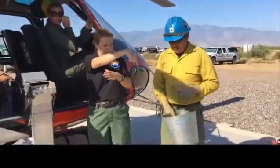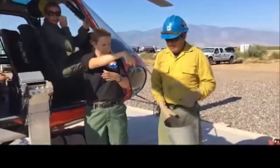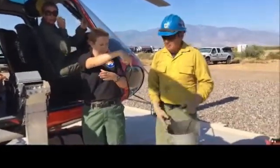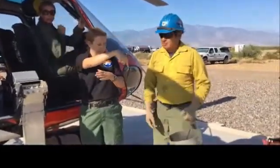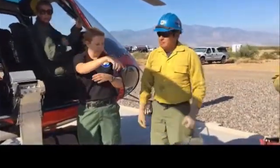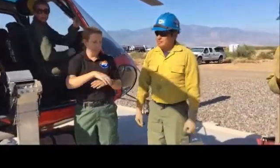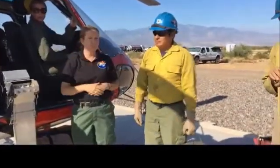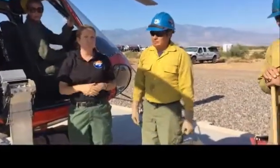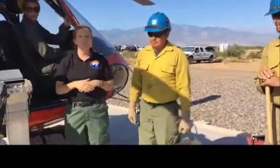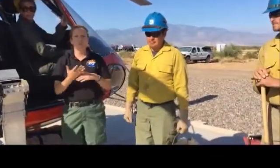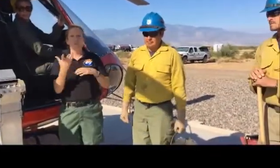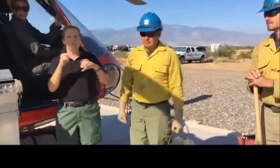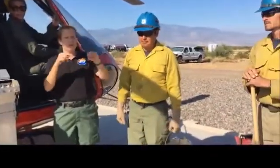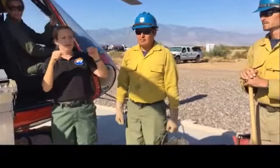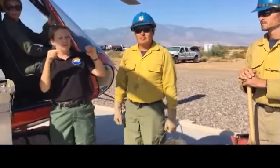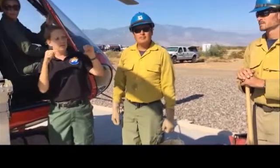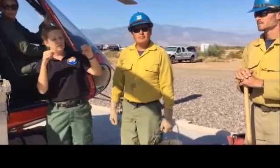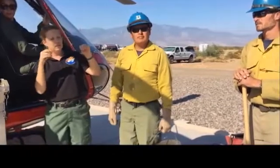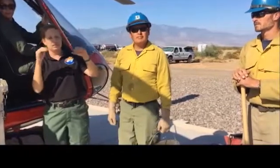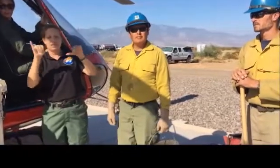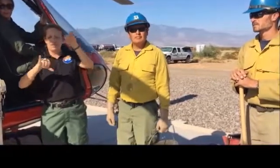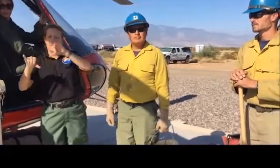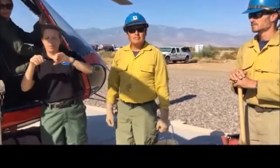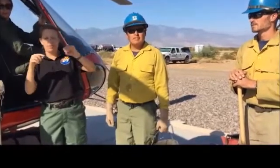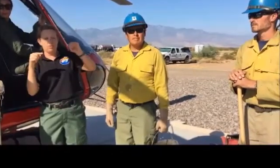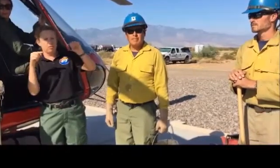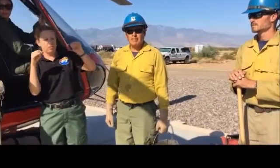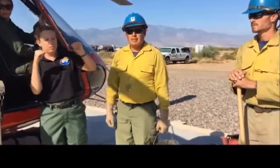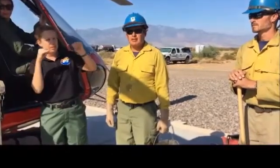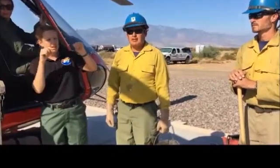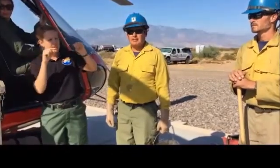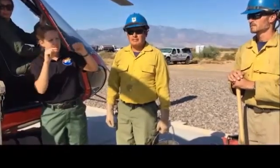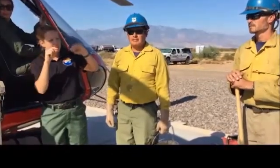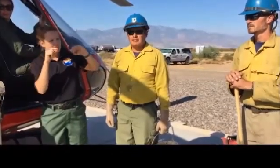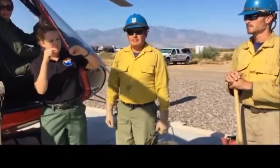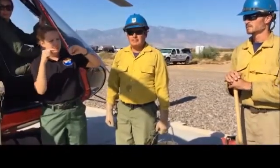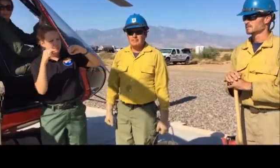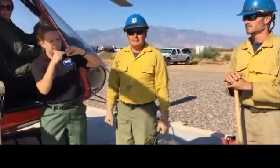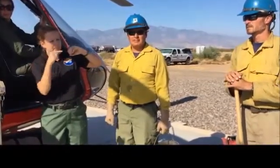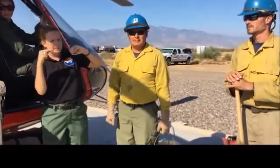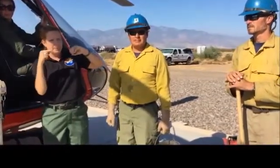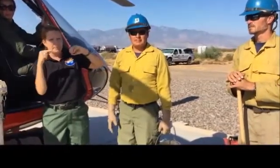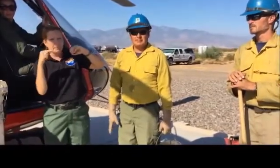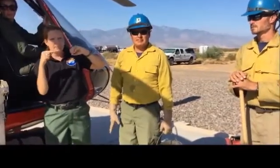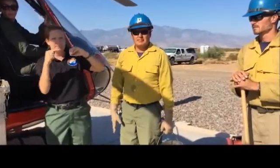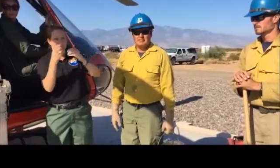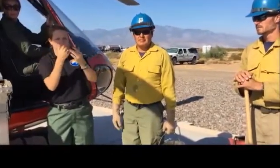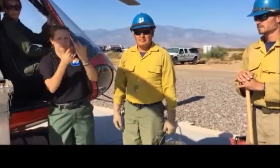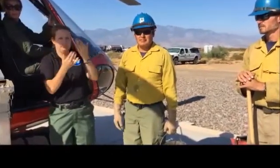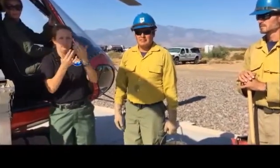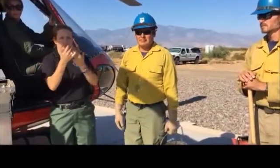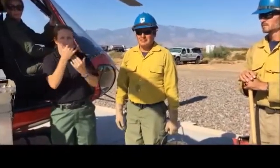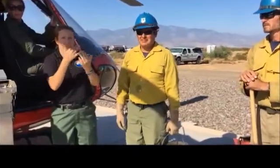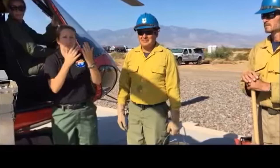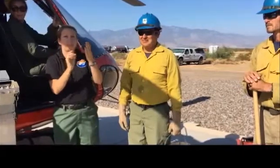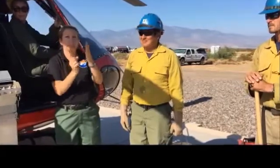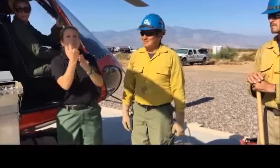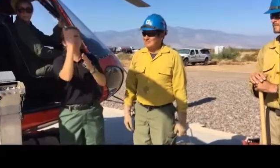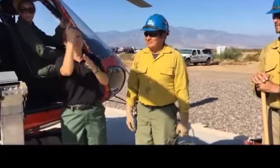with glycol and that reaction starts to occur, it'll heat up, and it has potential to leave the bucket in a